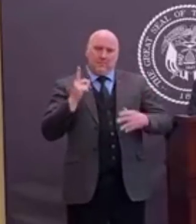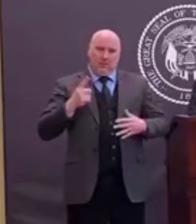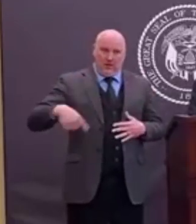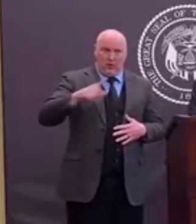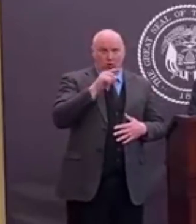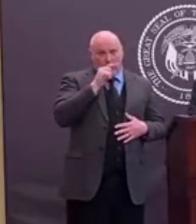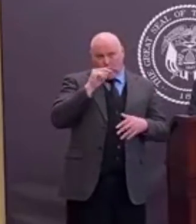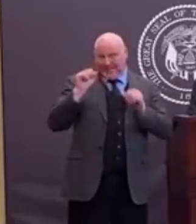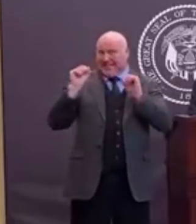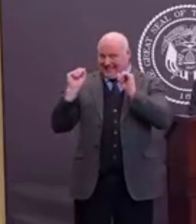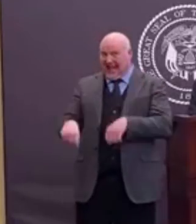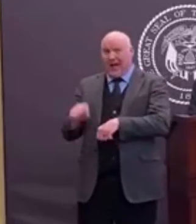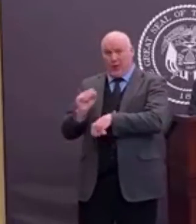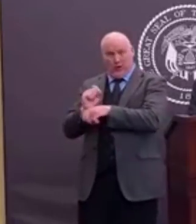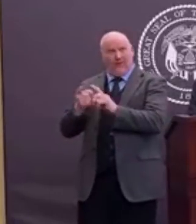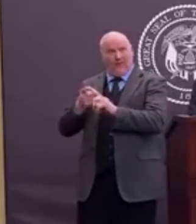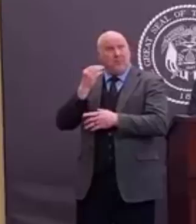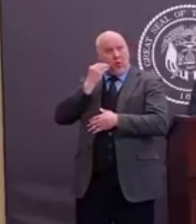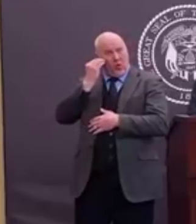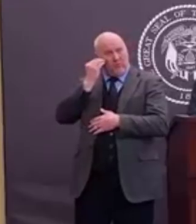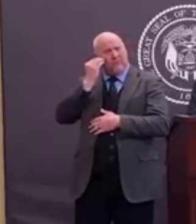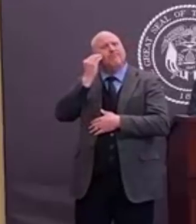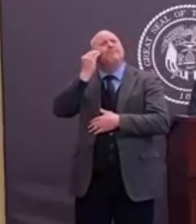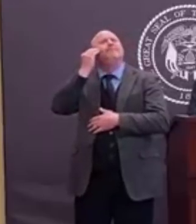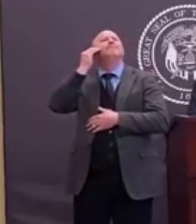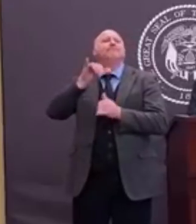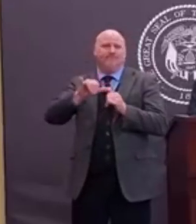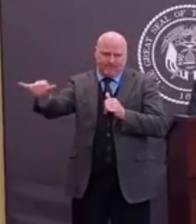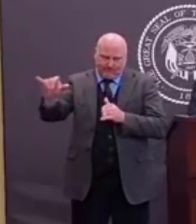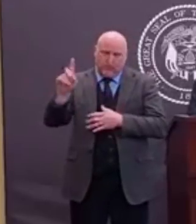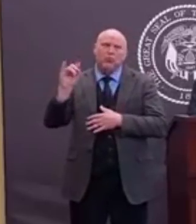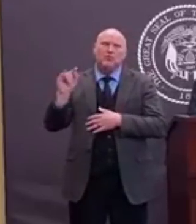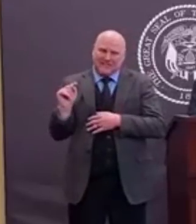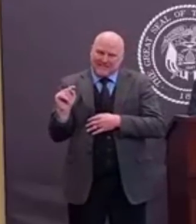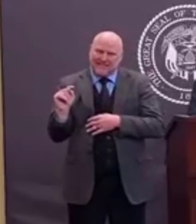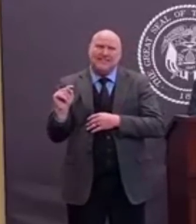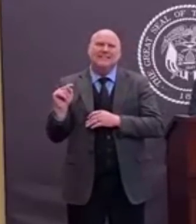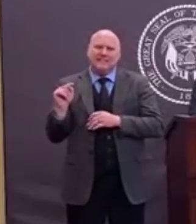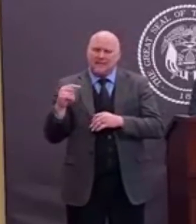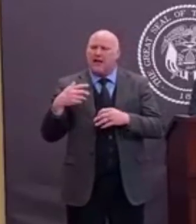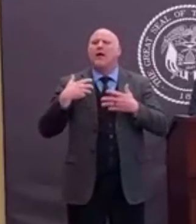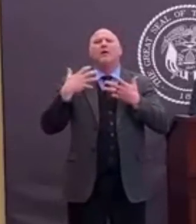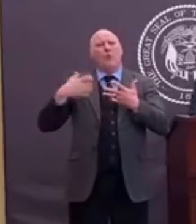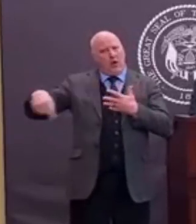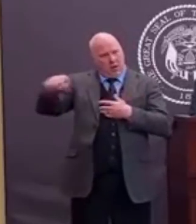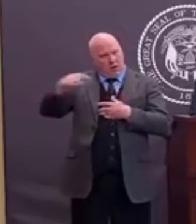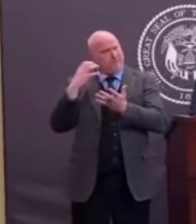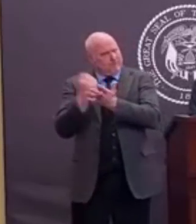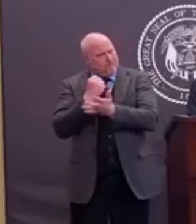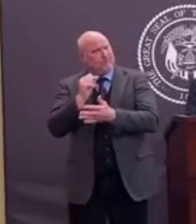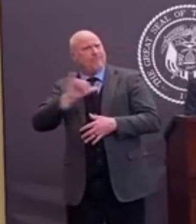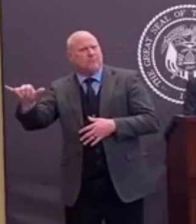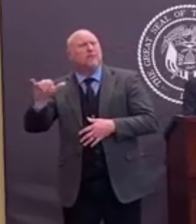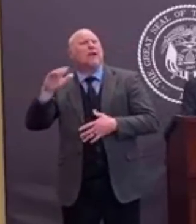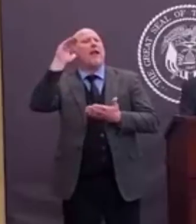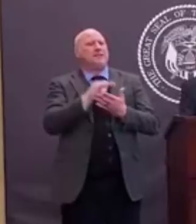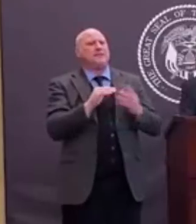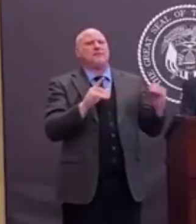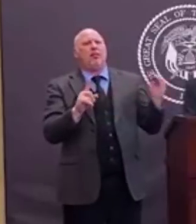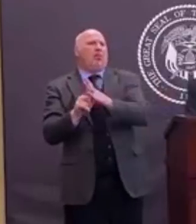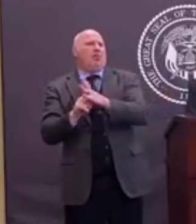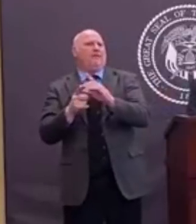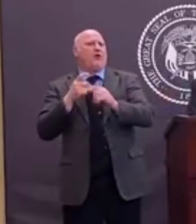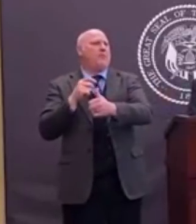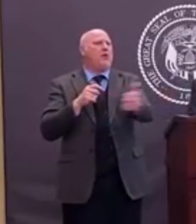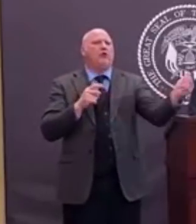practices to make sure that they are not exposing themselves to some kind of risk with the coronavirus. You may